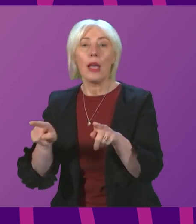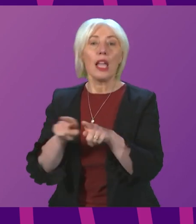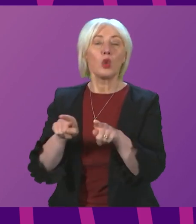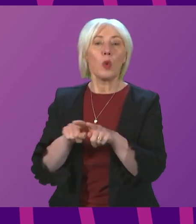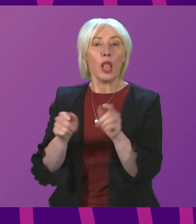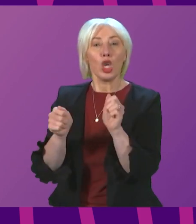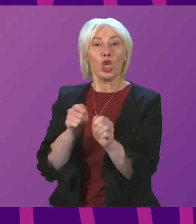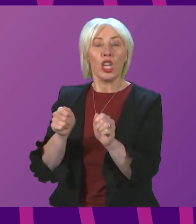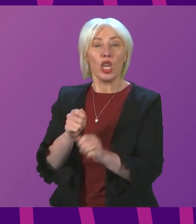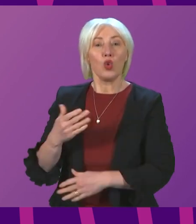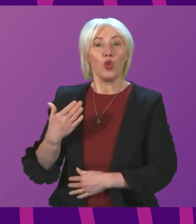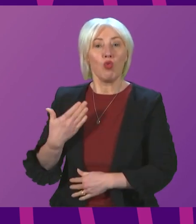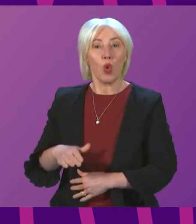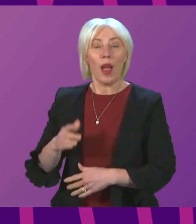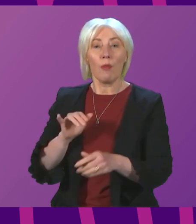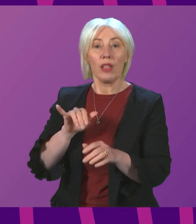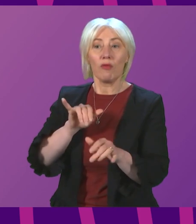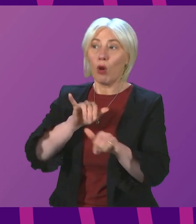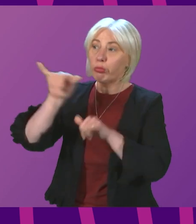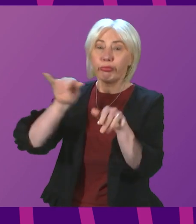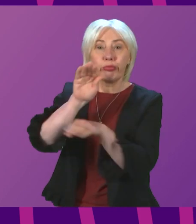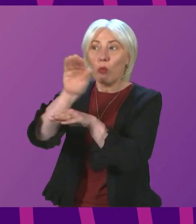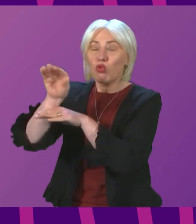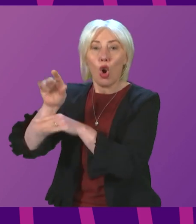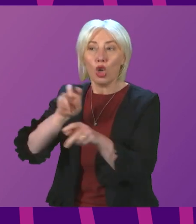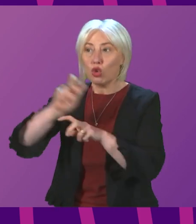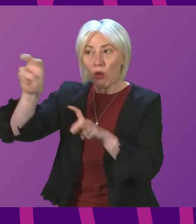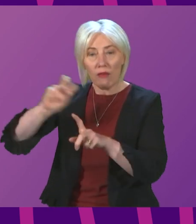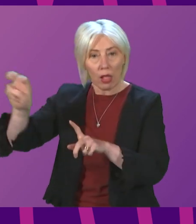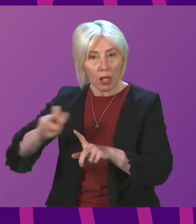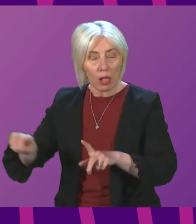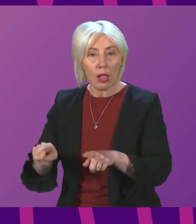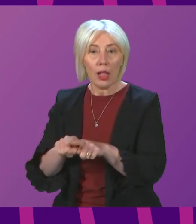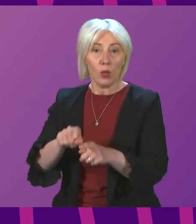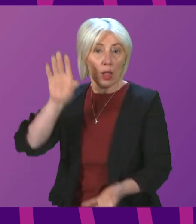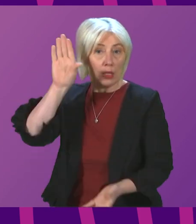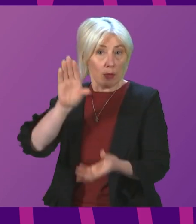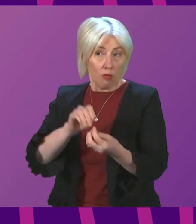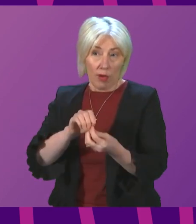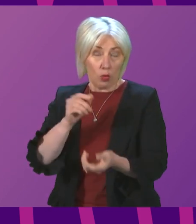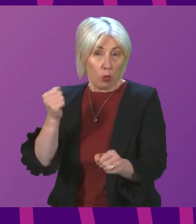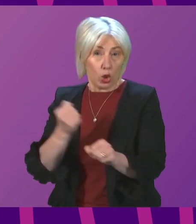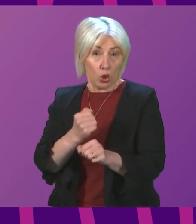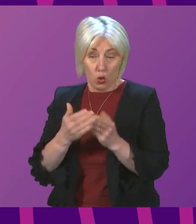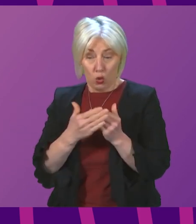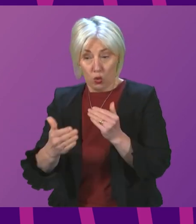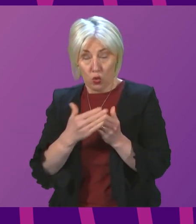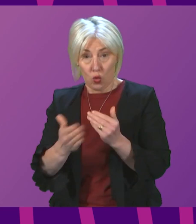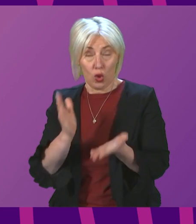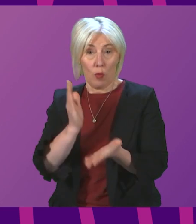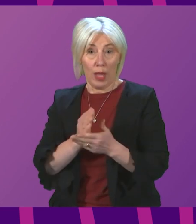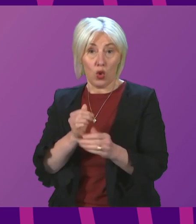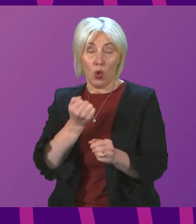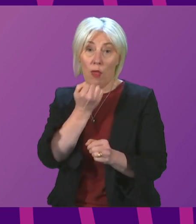to requirements for overseas travel. Finally, I will summarise what we can all continue to do in the immediate future to keep cases on a downward